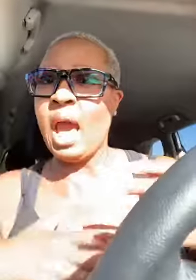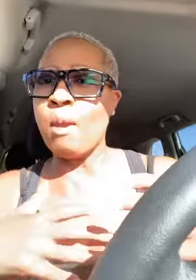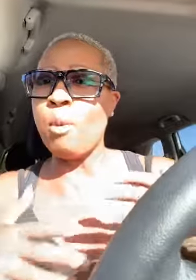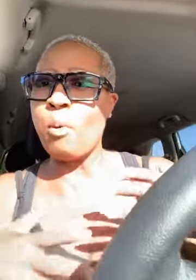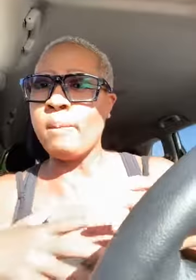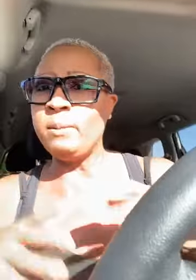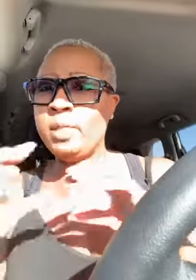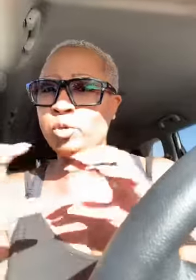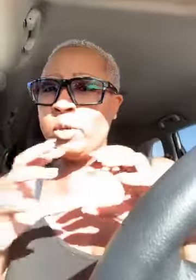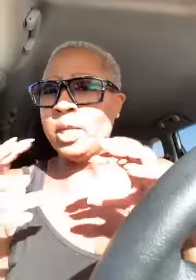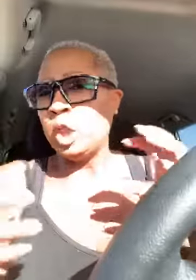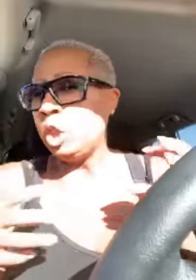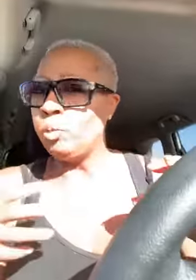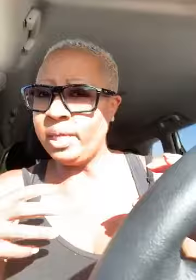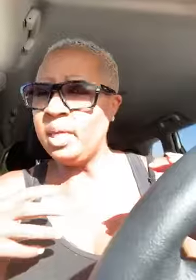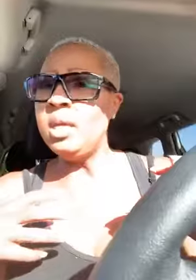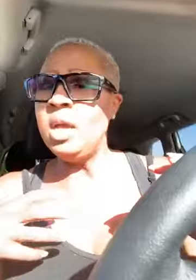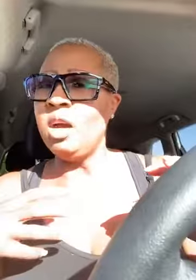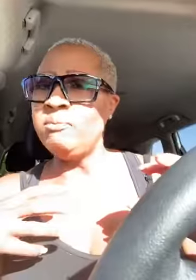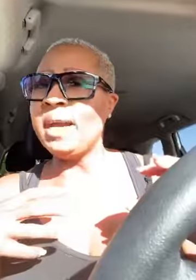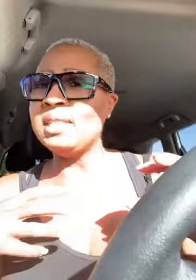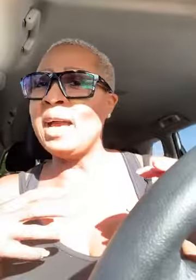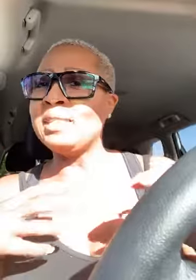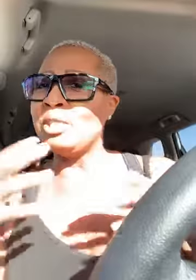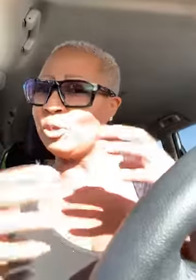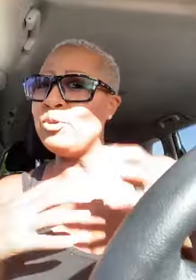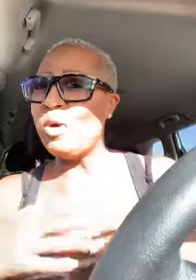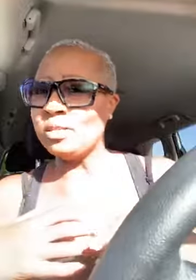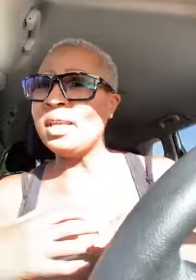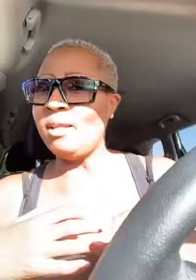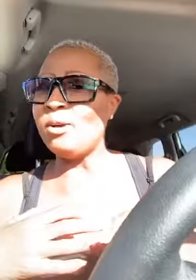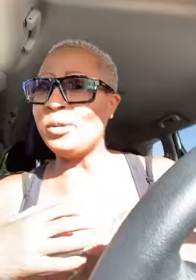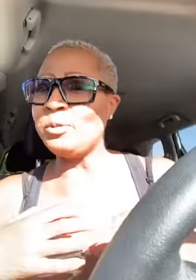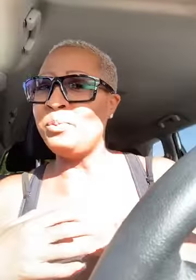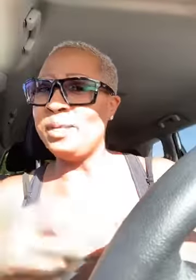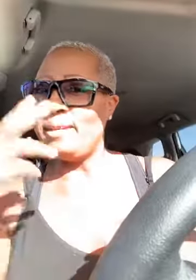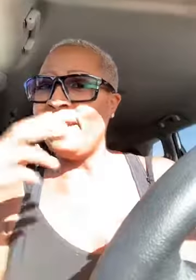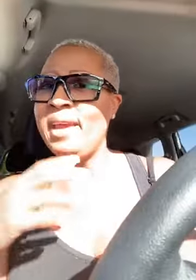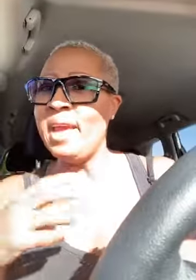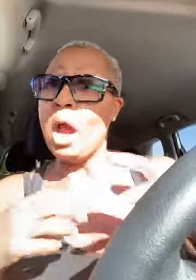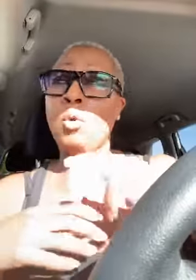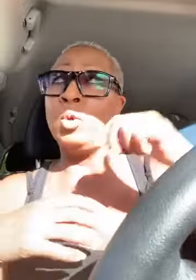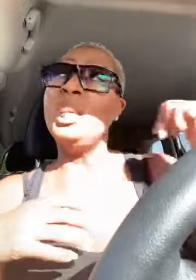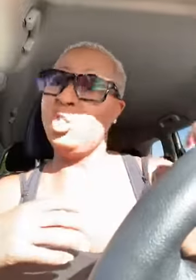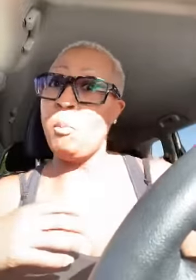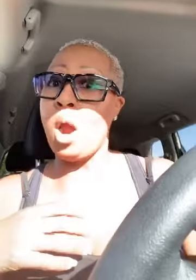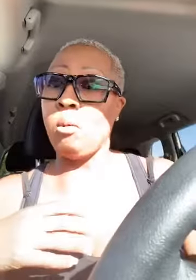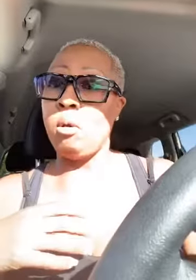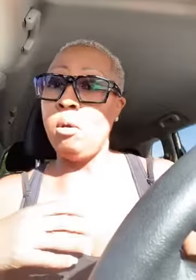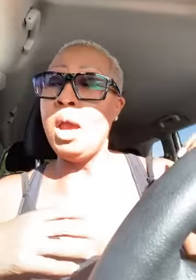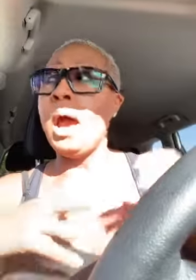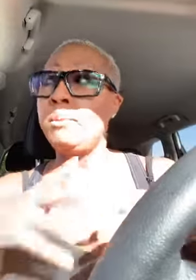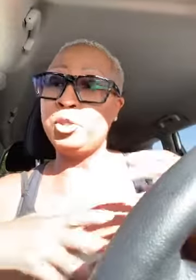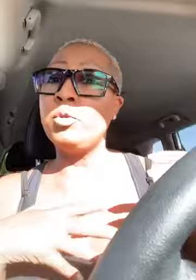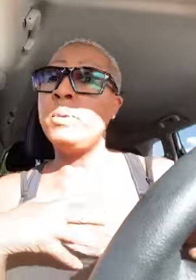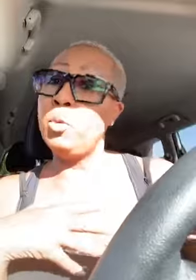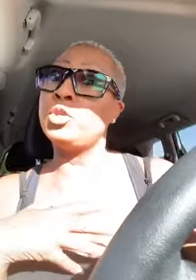i will probably be streaming a little bit of my classes so you all stay logged on to me today really tomorrow i'll be streaming more